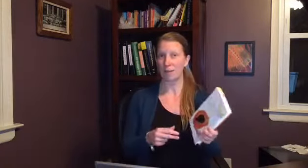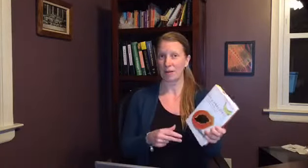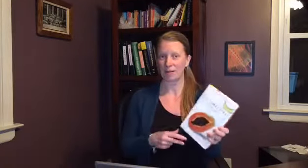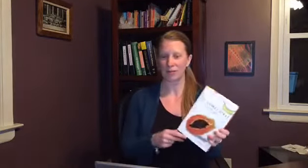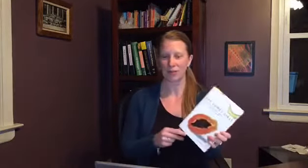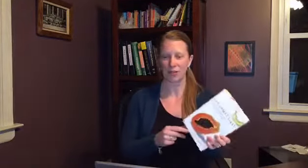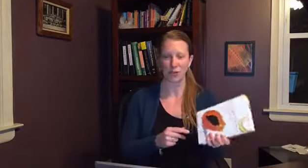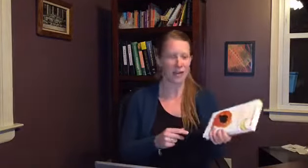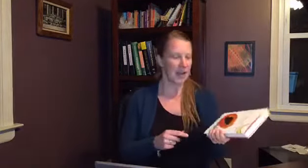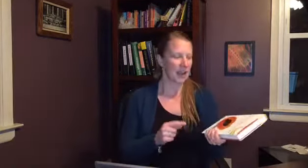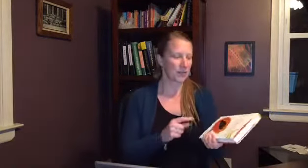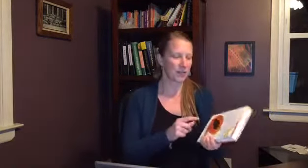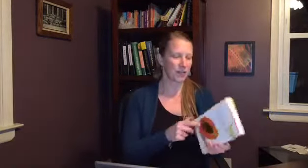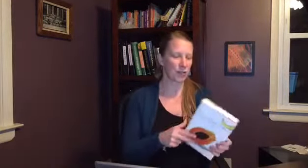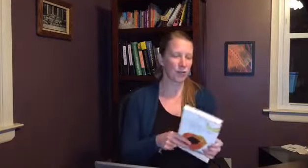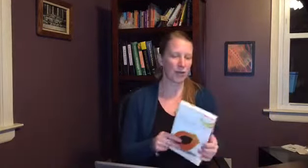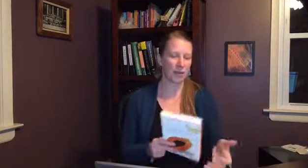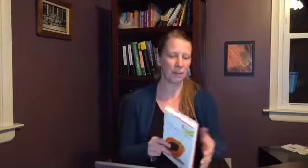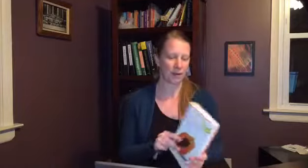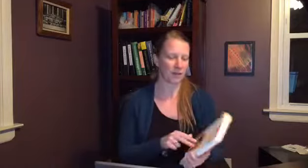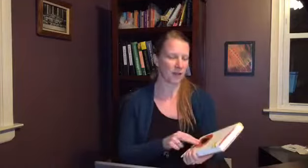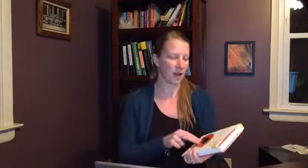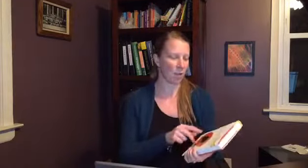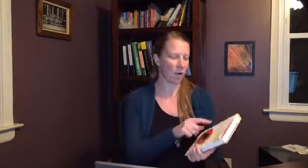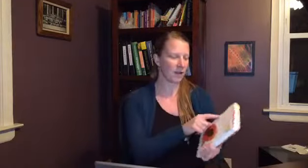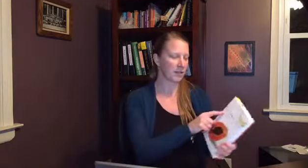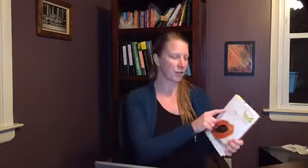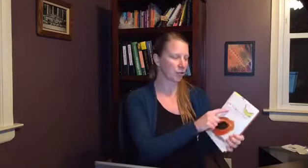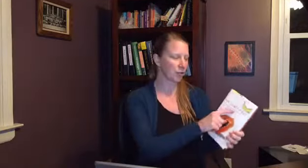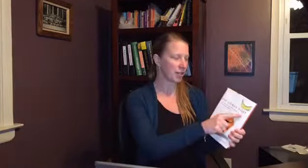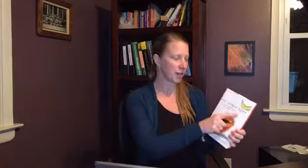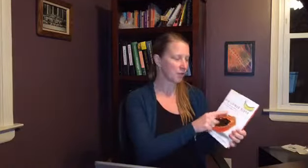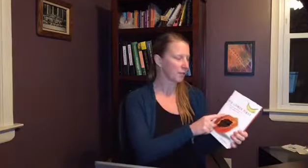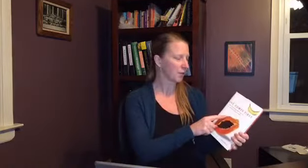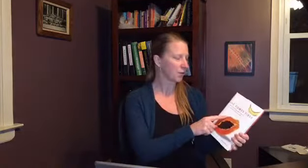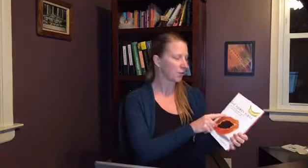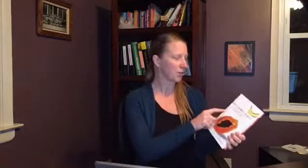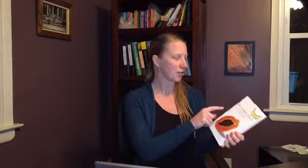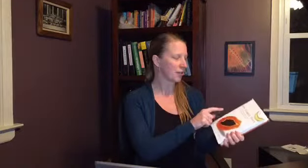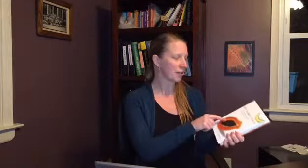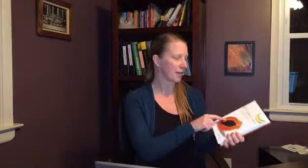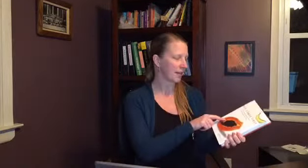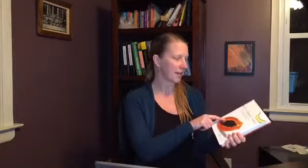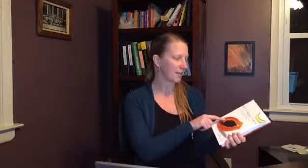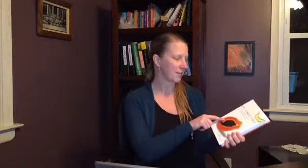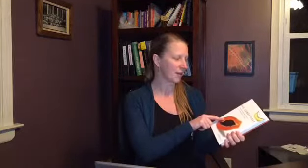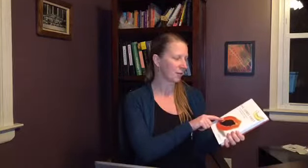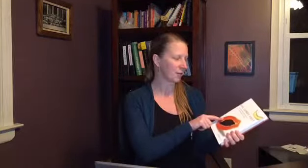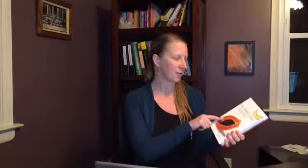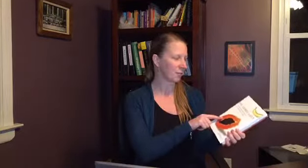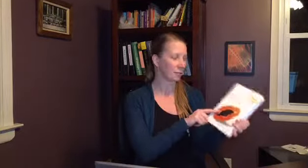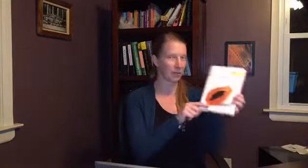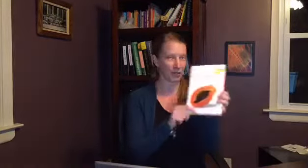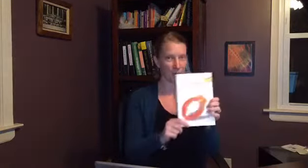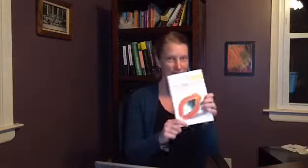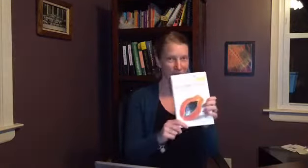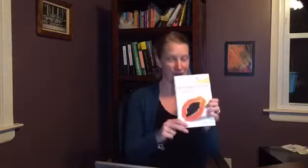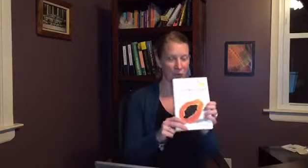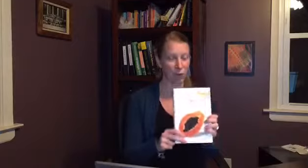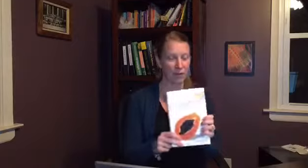partners too and there's these two great books um one is called she comes first which is the thinking guides man for pleasing a woman